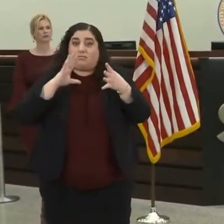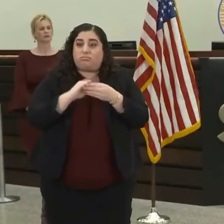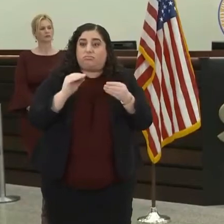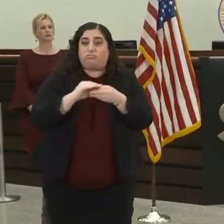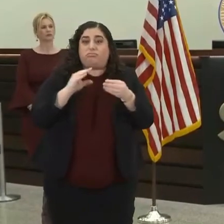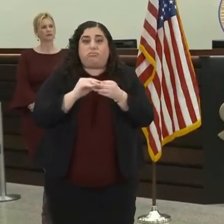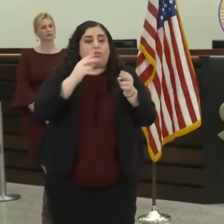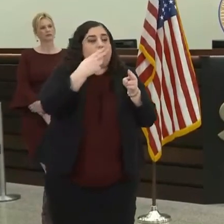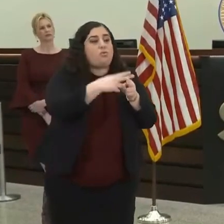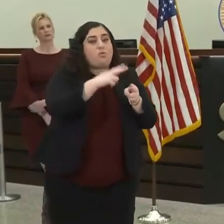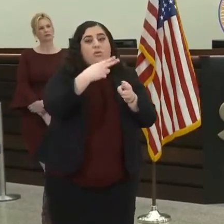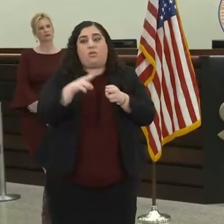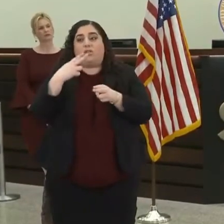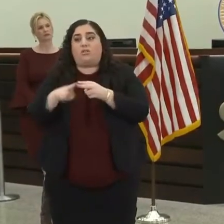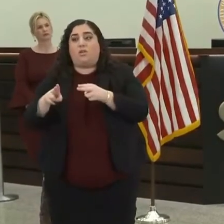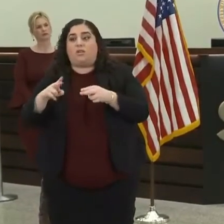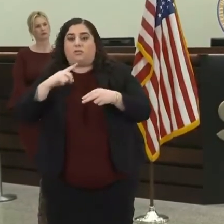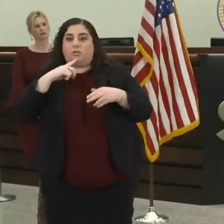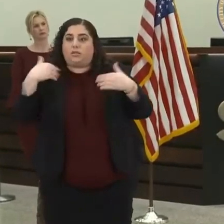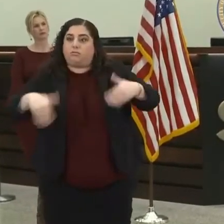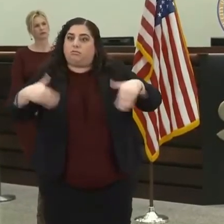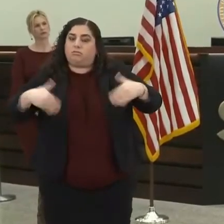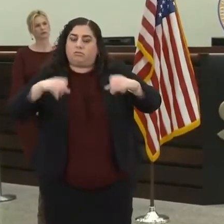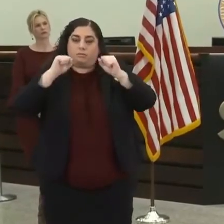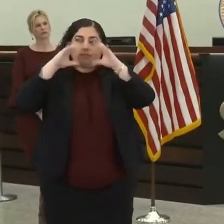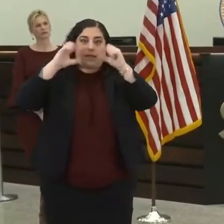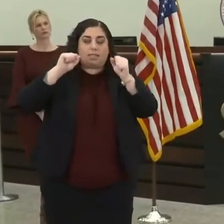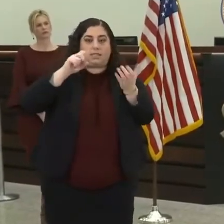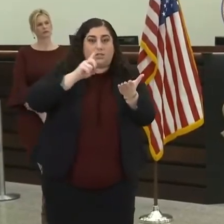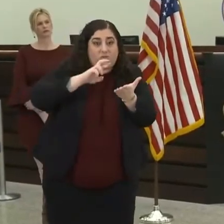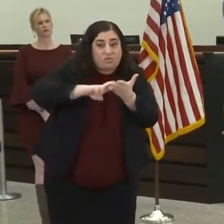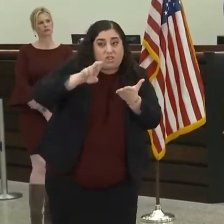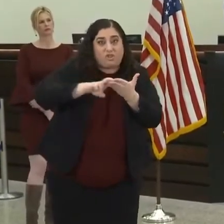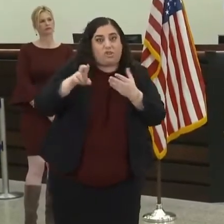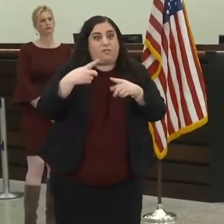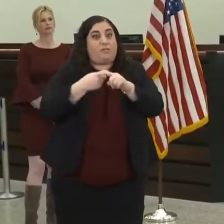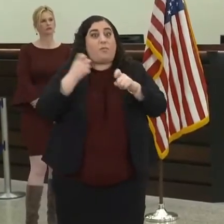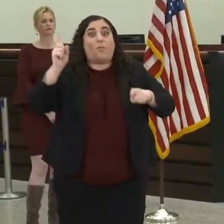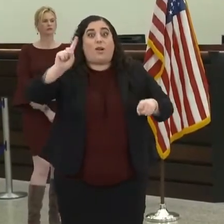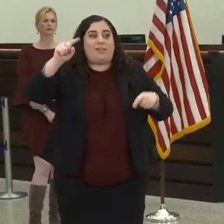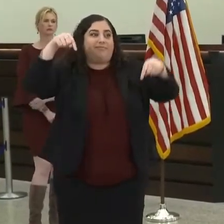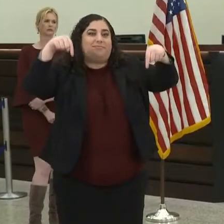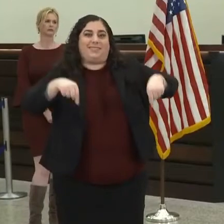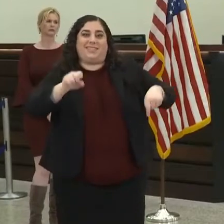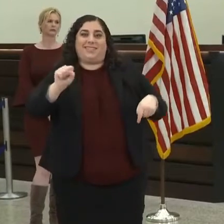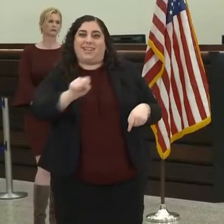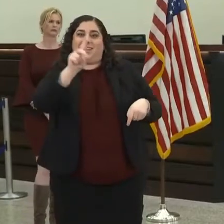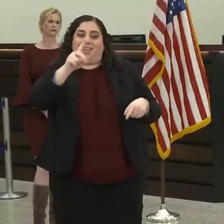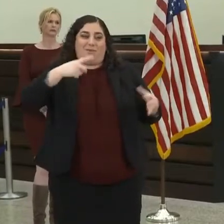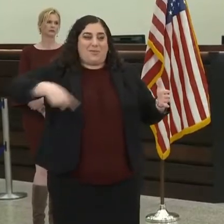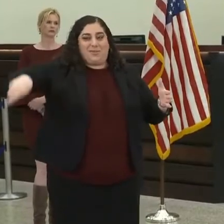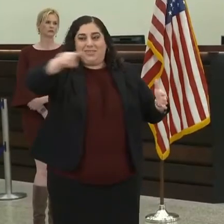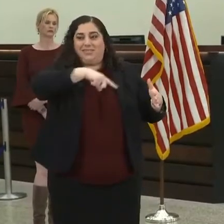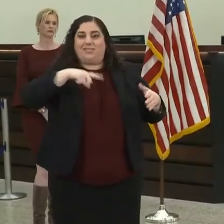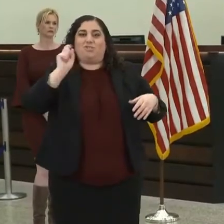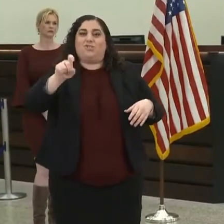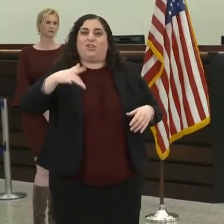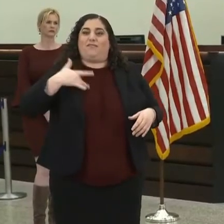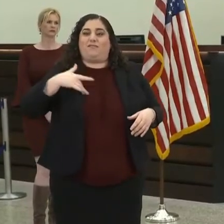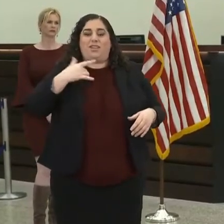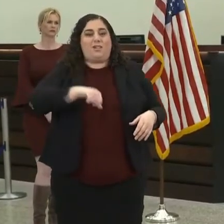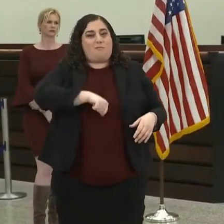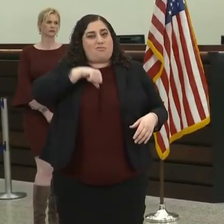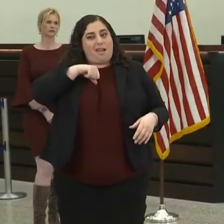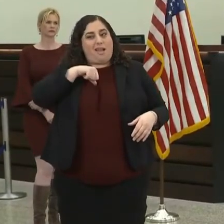development that is happening right here that I think all San Diegans should be very proud of and to give you a sense of some great companies,